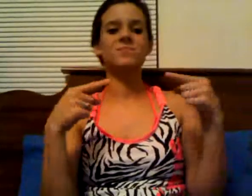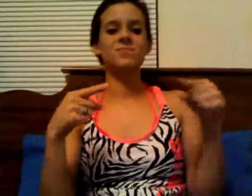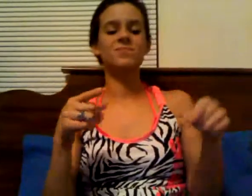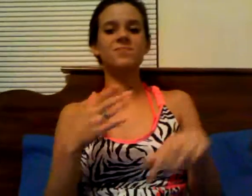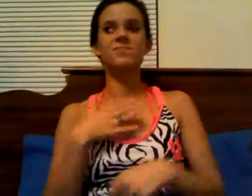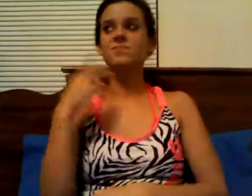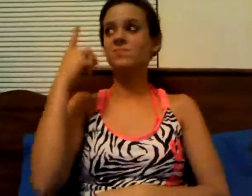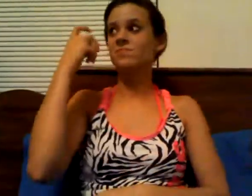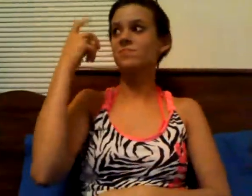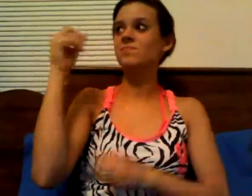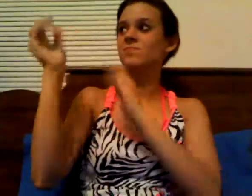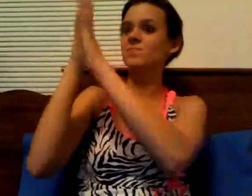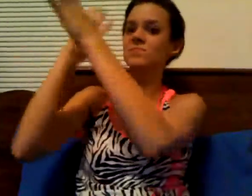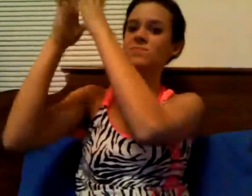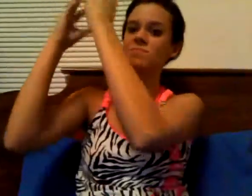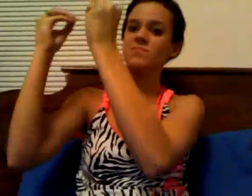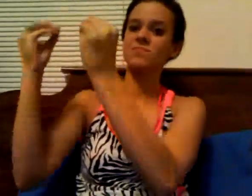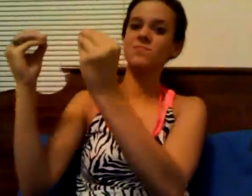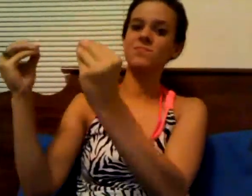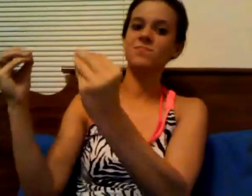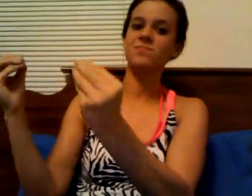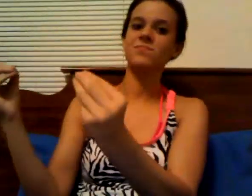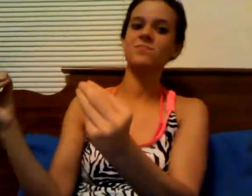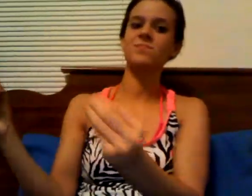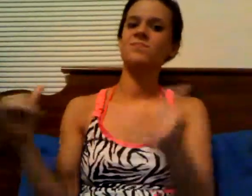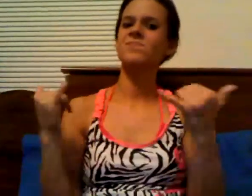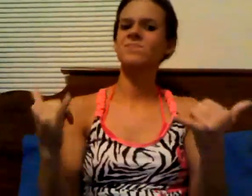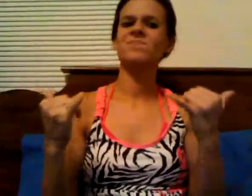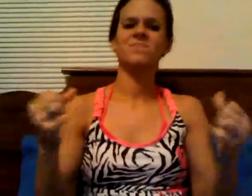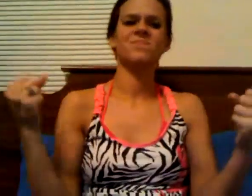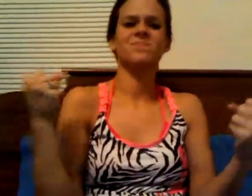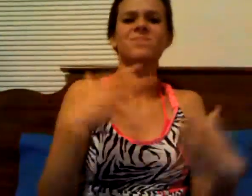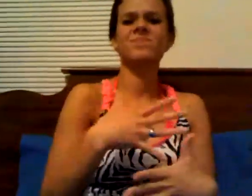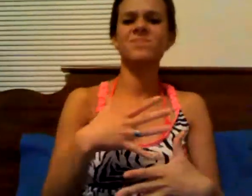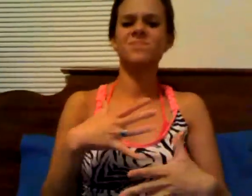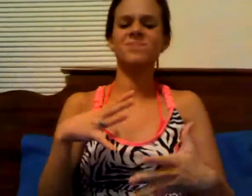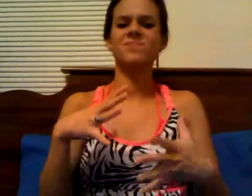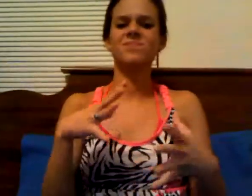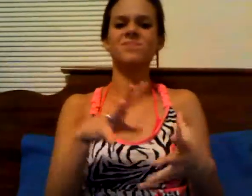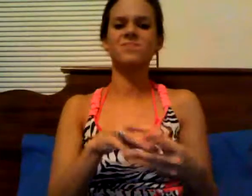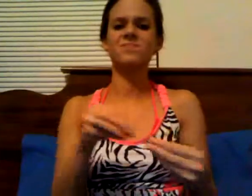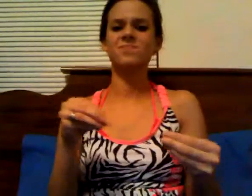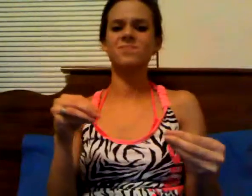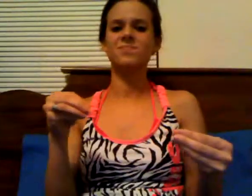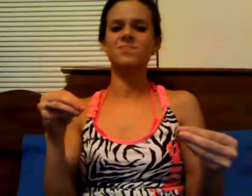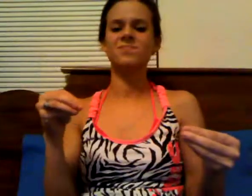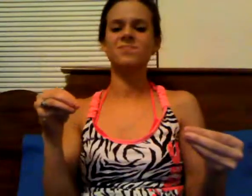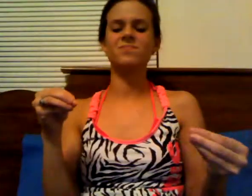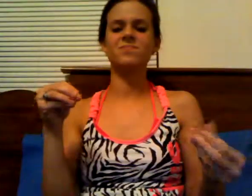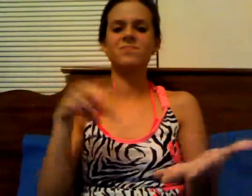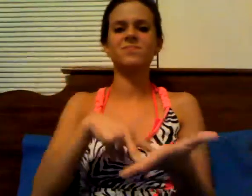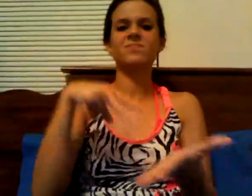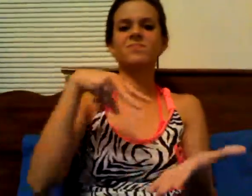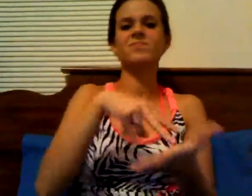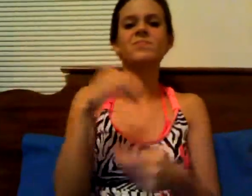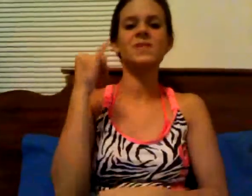has scarred, my dreams unraveled Now I'm scared to take the lead If I could find